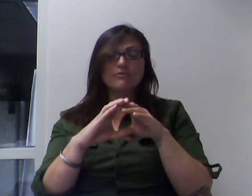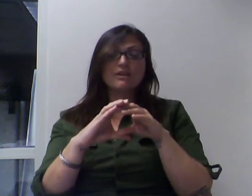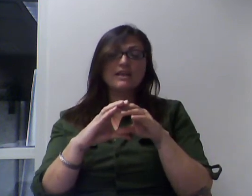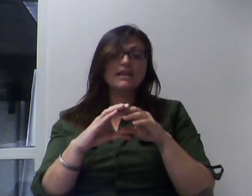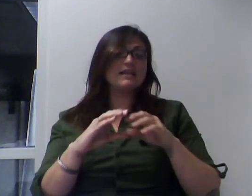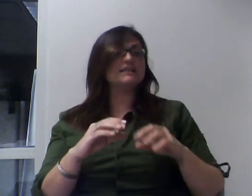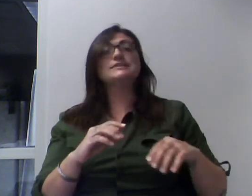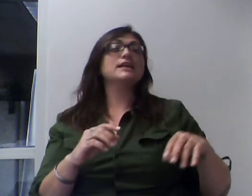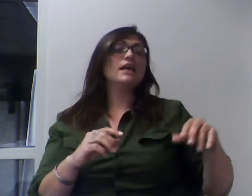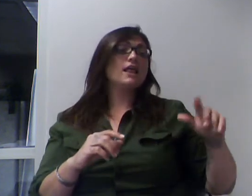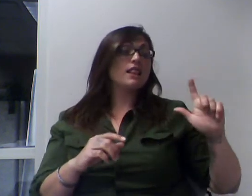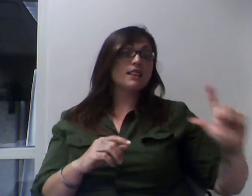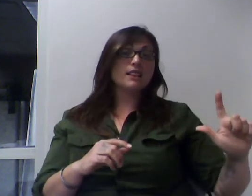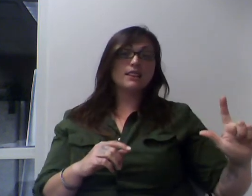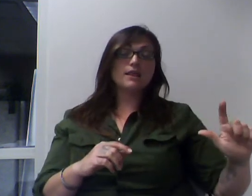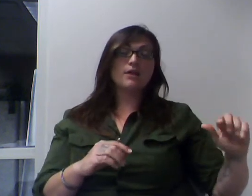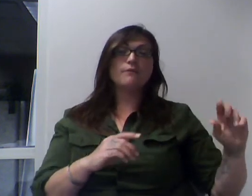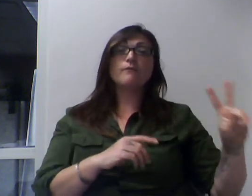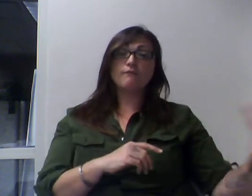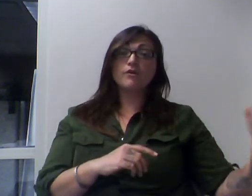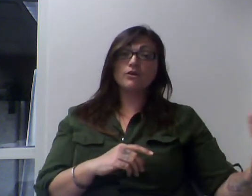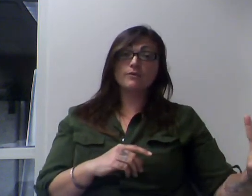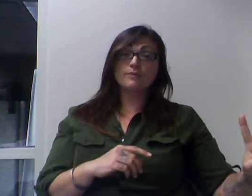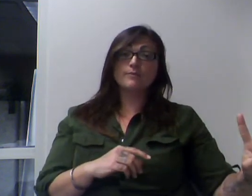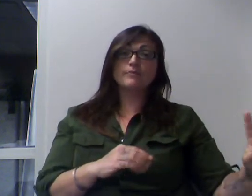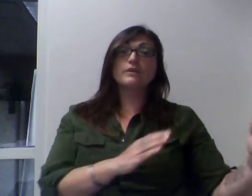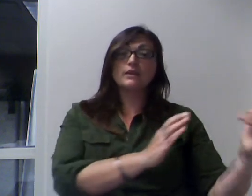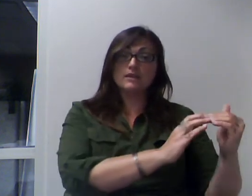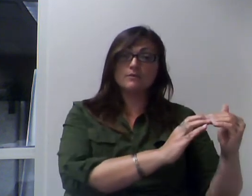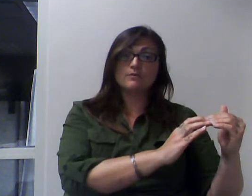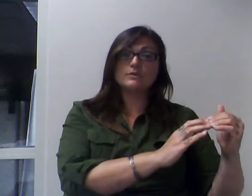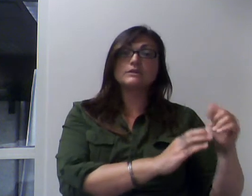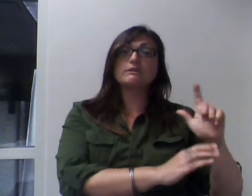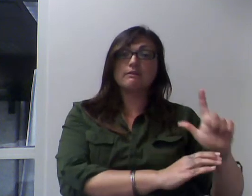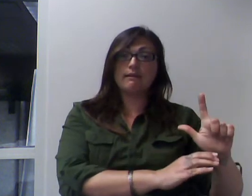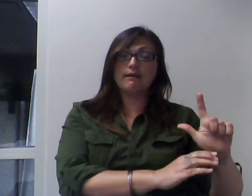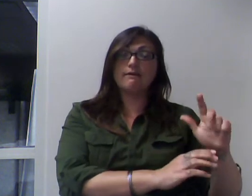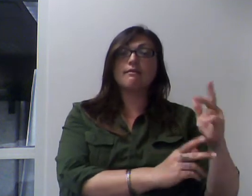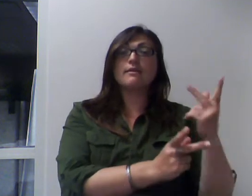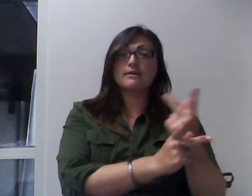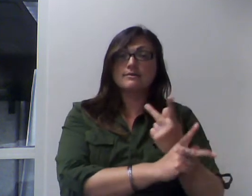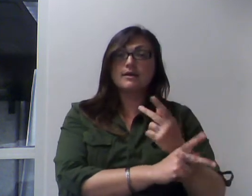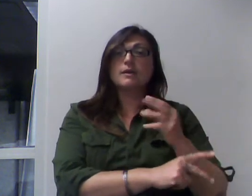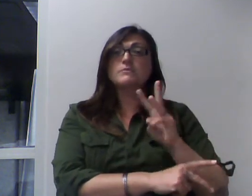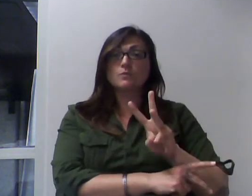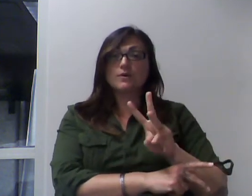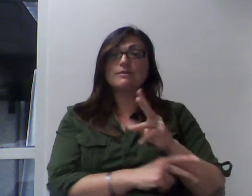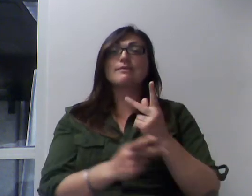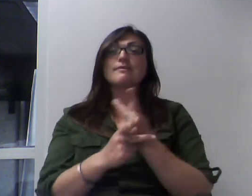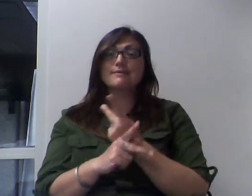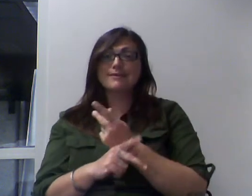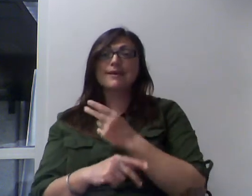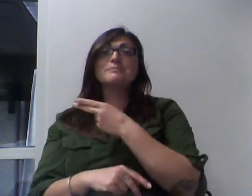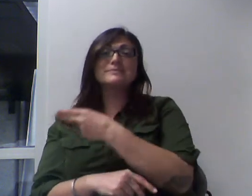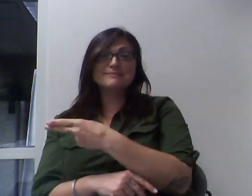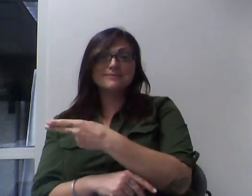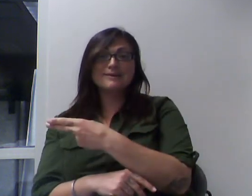and we'll call this height. And if I multiply those 3 together, that will give us the volume.